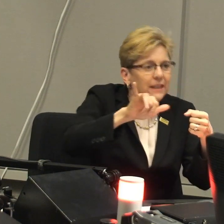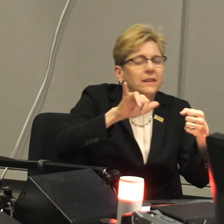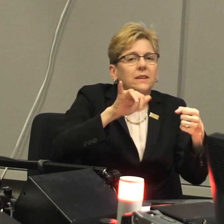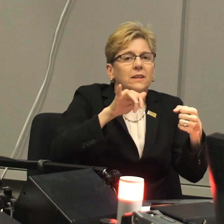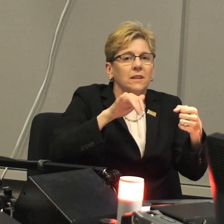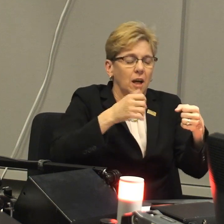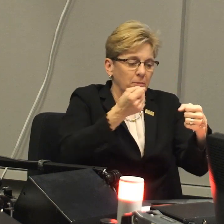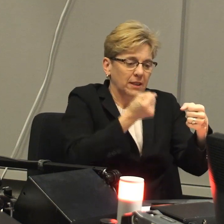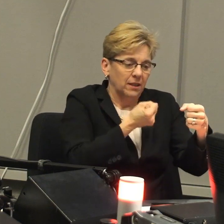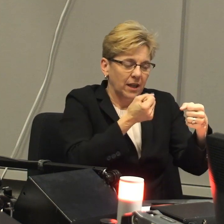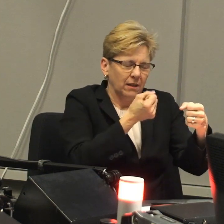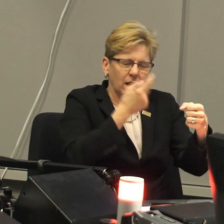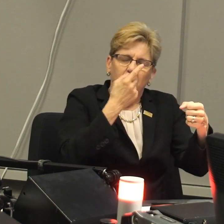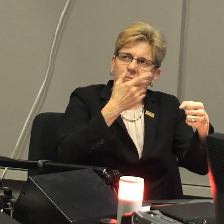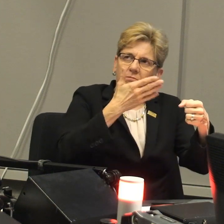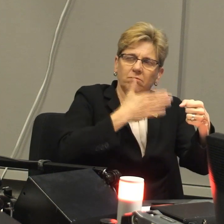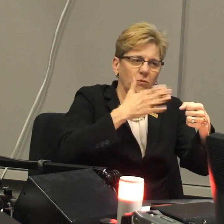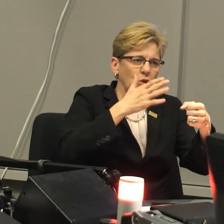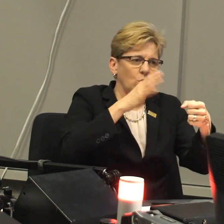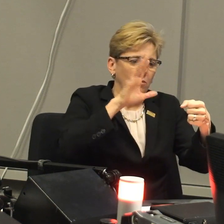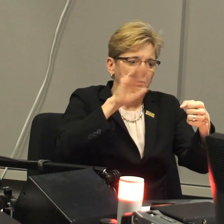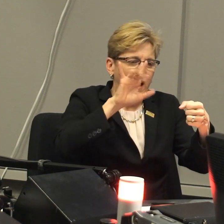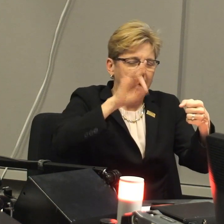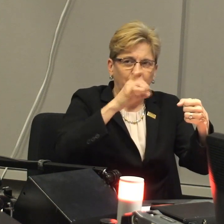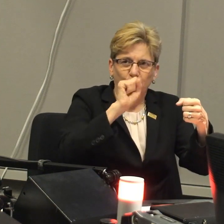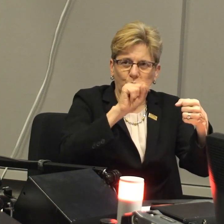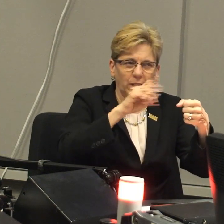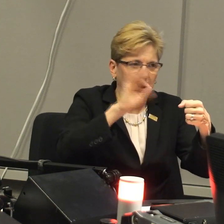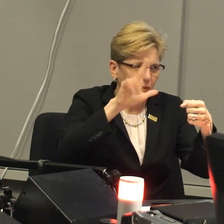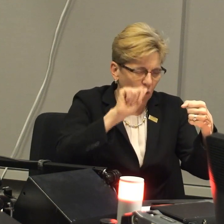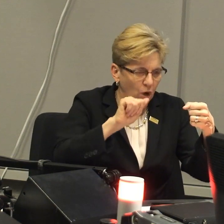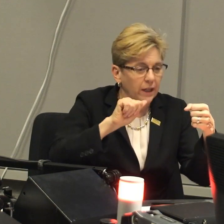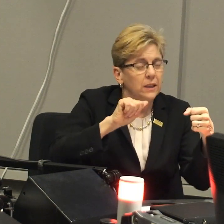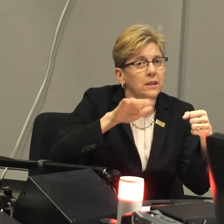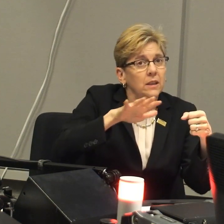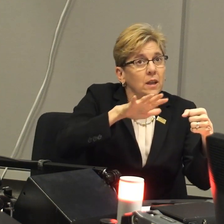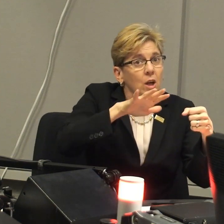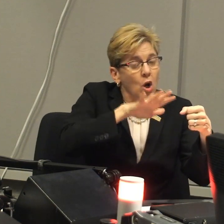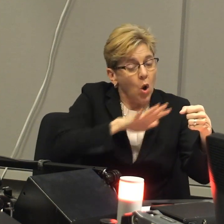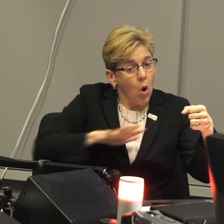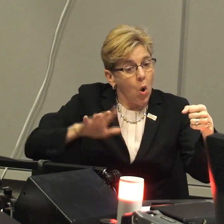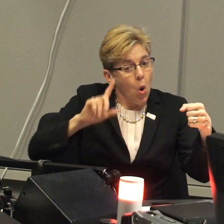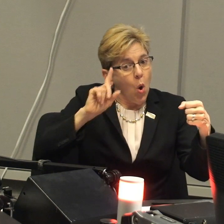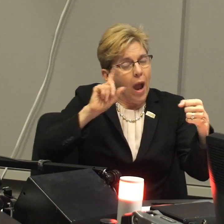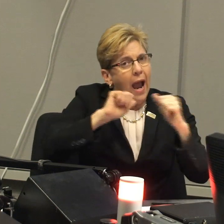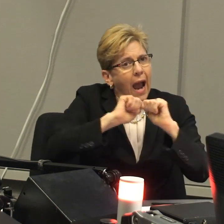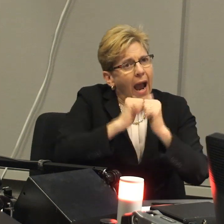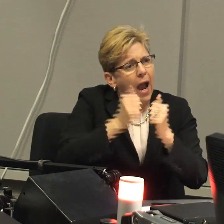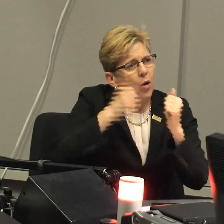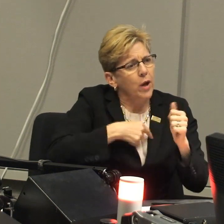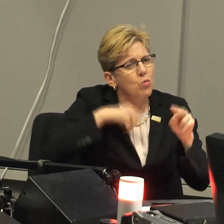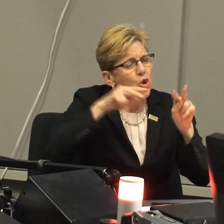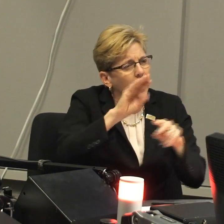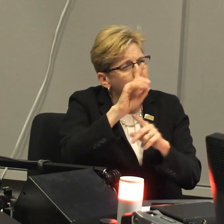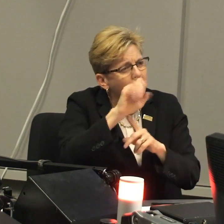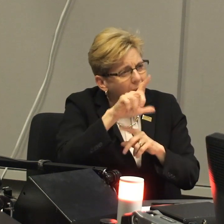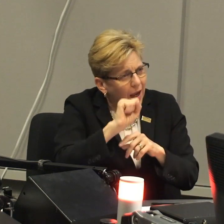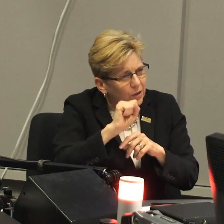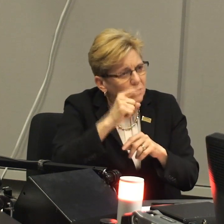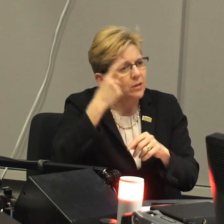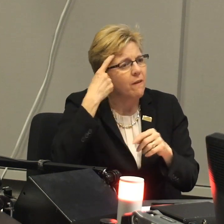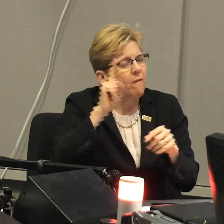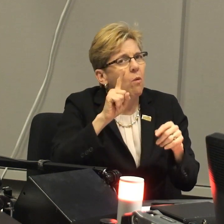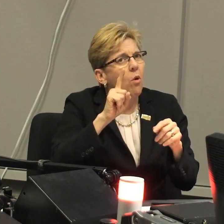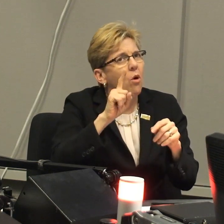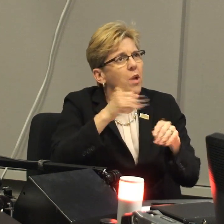including Trinidad and Ivy City, and then even looking to other neighborhoods on 8th Street in Florida, and looking to see